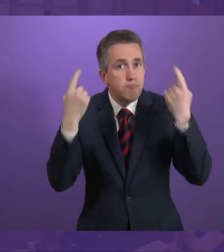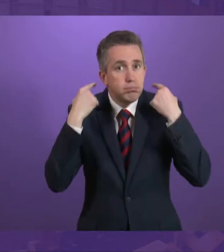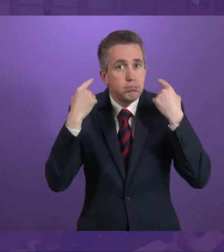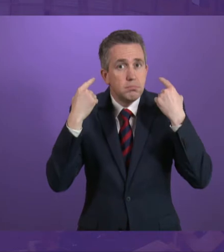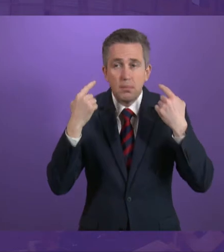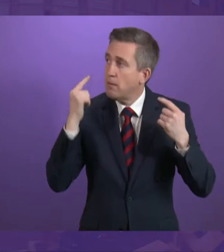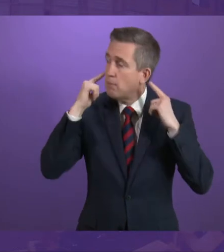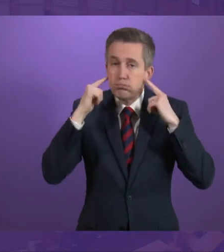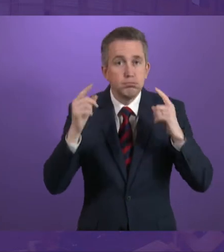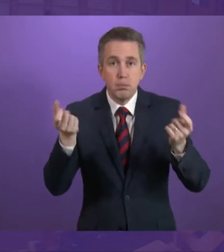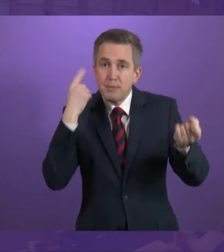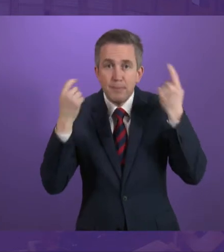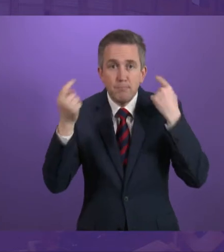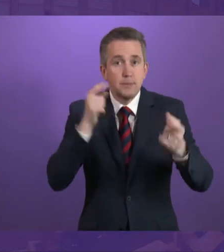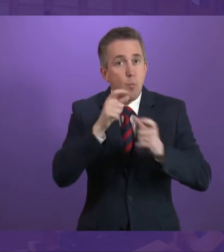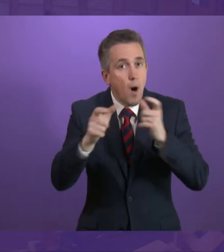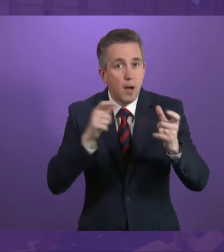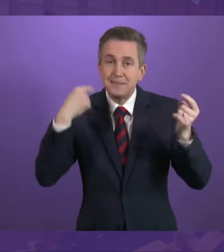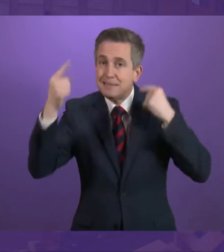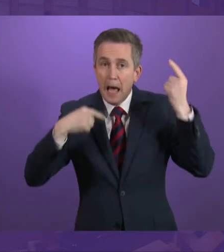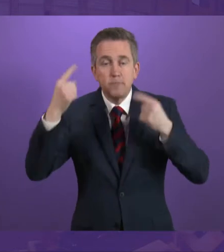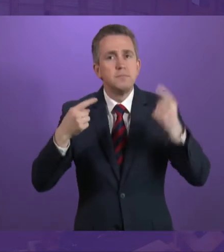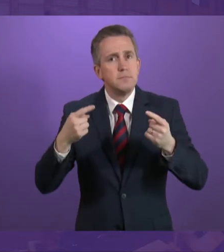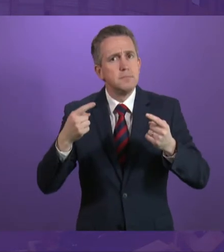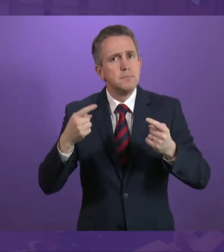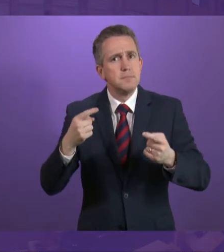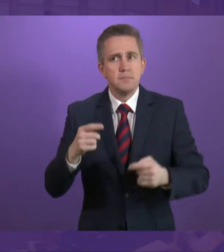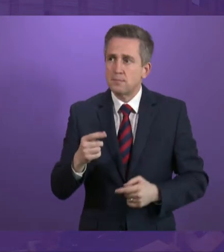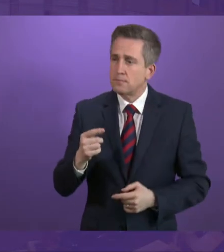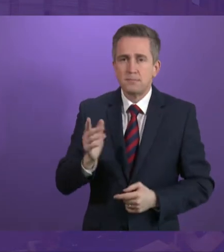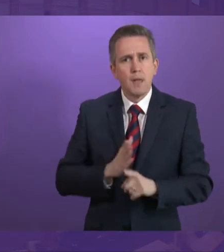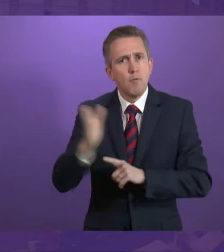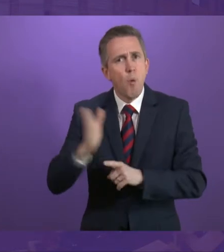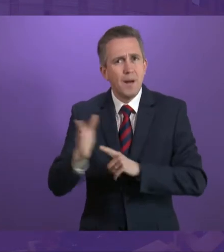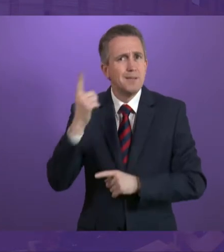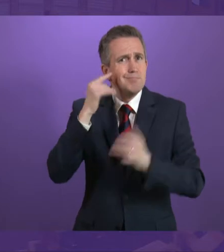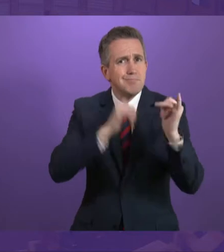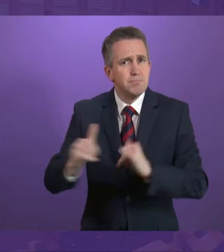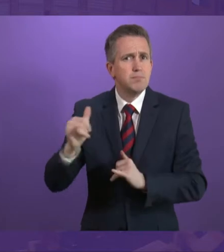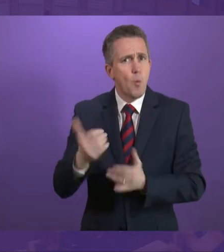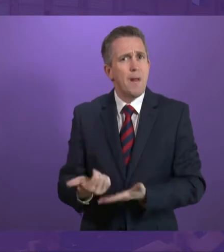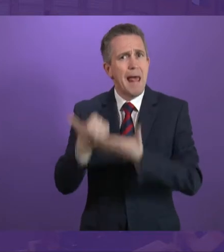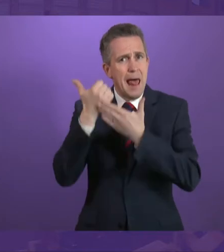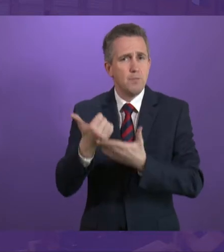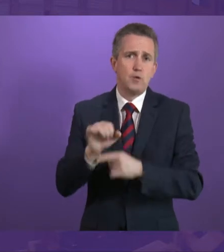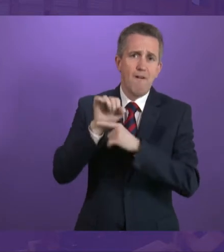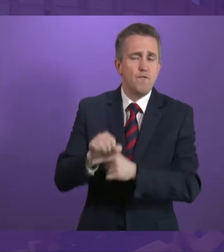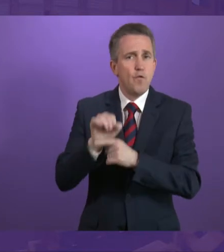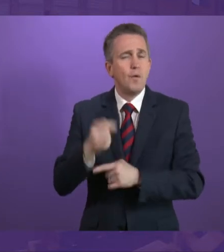and certain words. Merely checking one's hearing regularly would be the first step to addressing some of these issues.